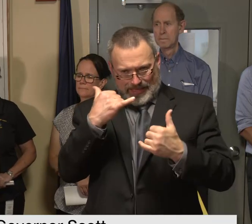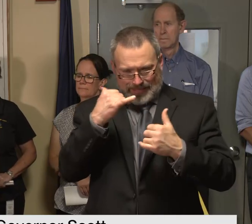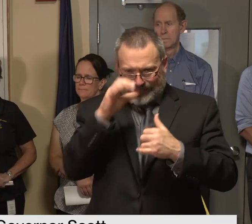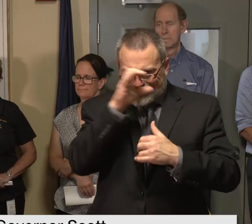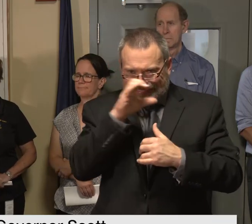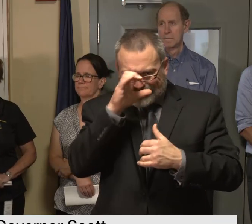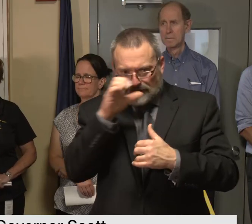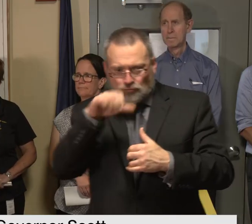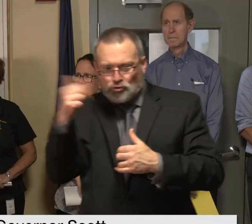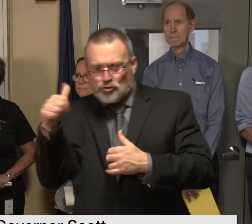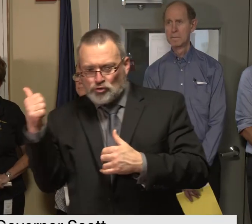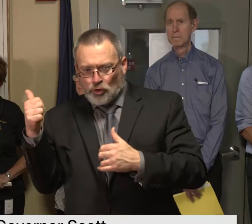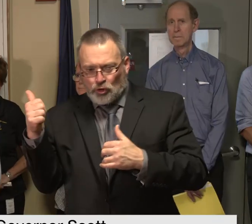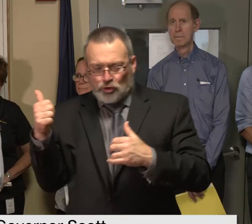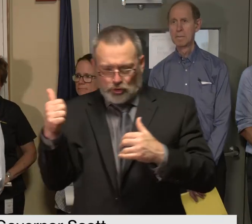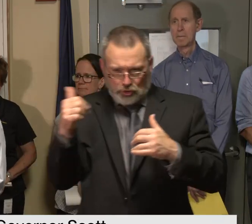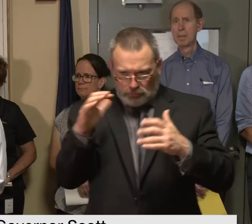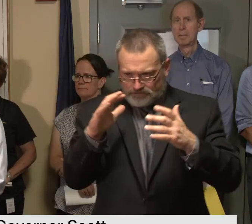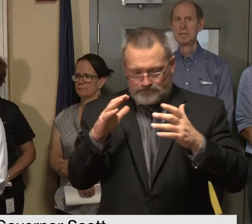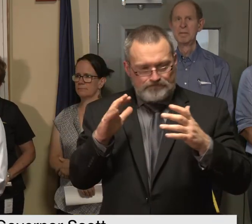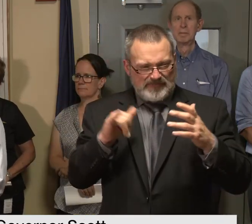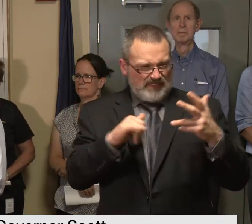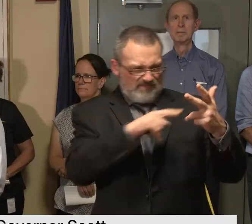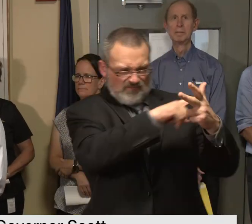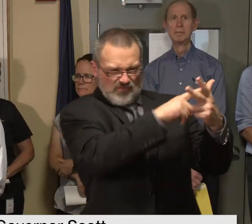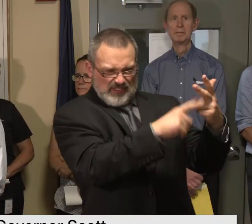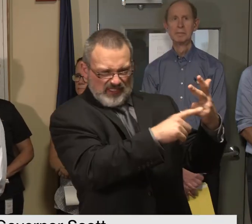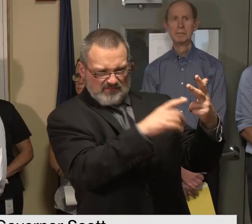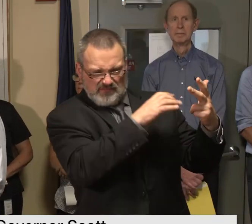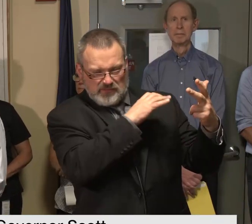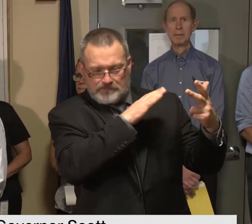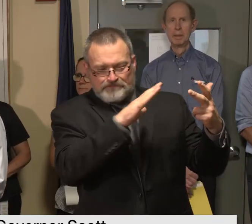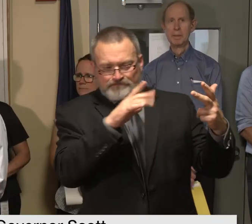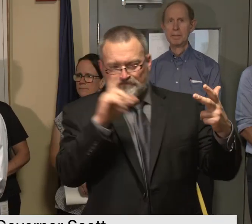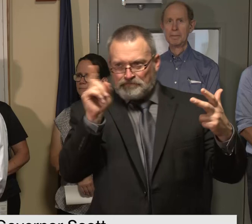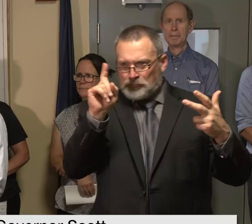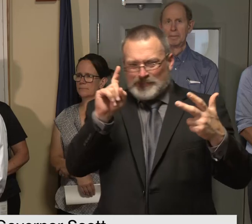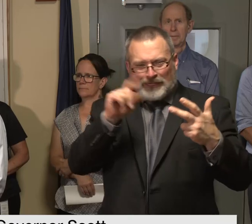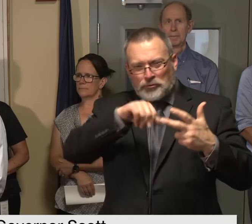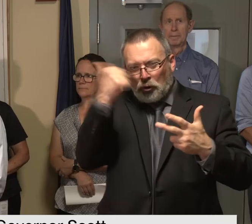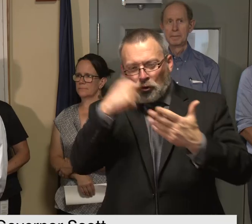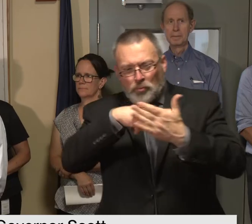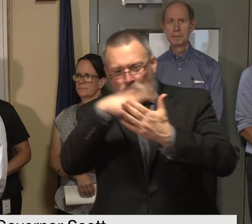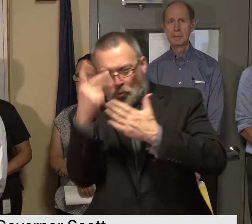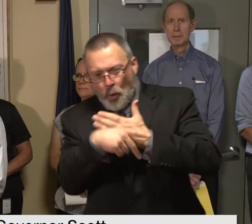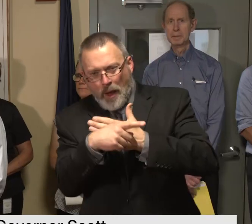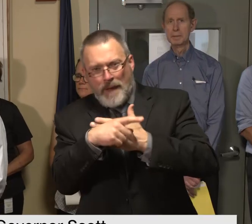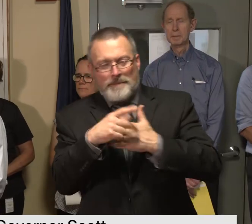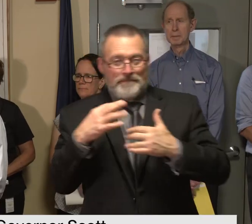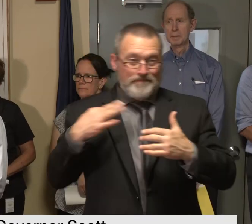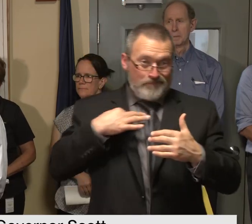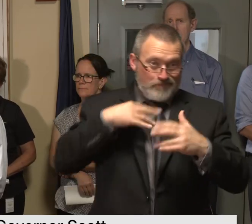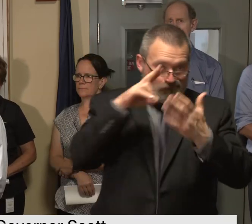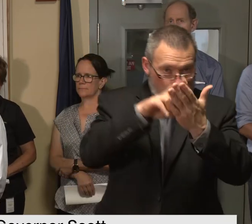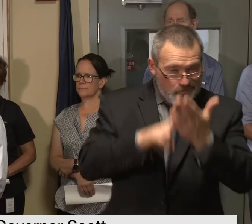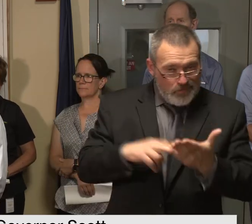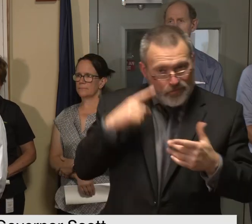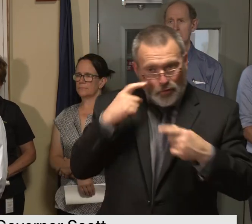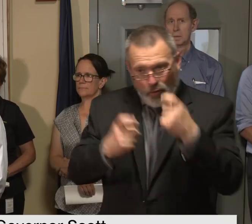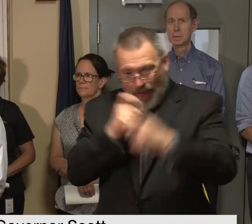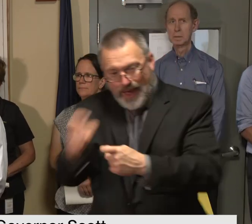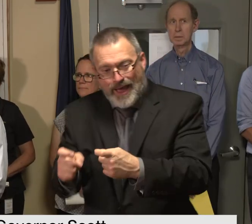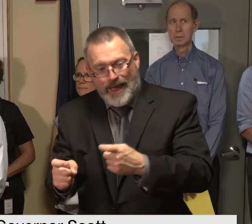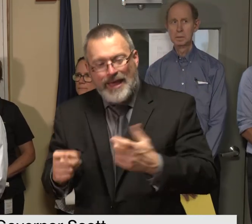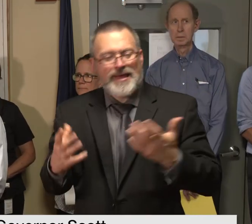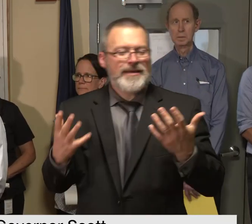congressional delegation on that other pots of money where we've we've made application for grants and we're hopeful that a